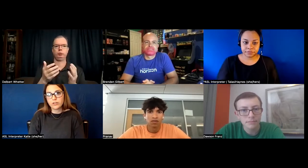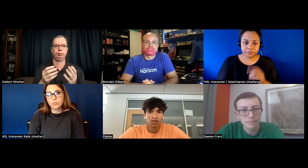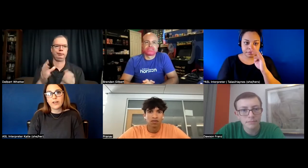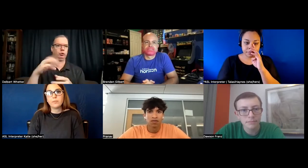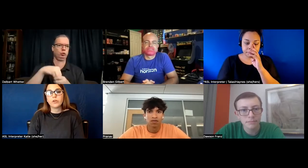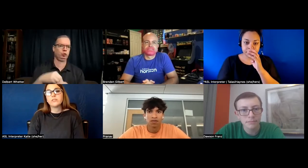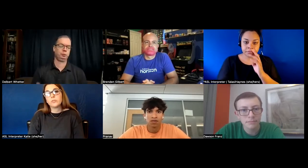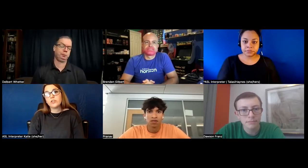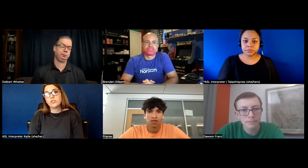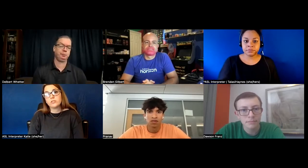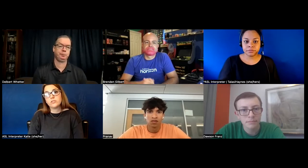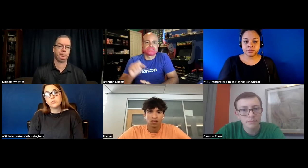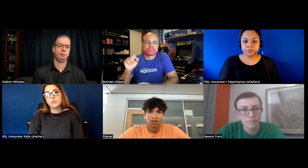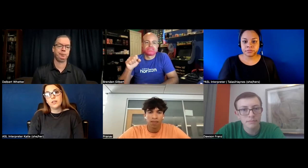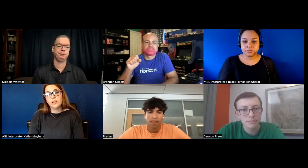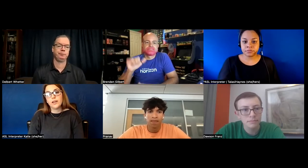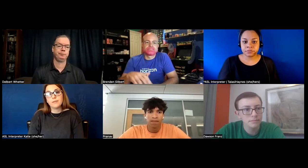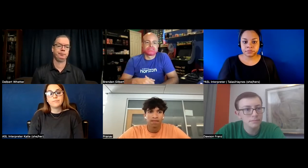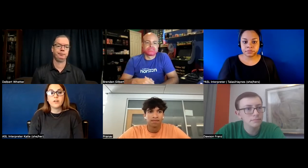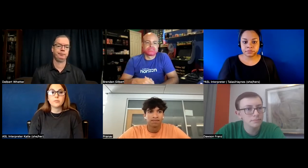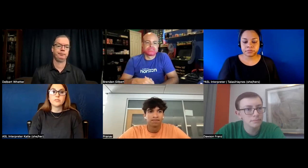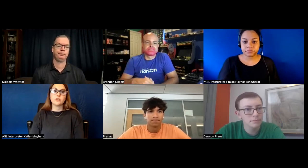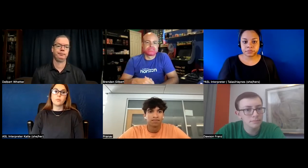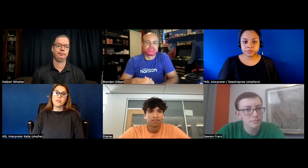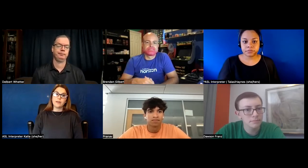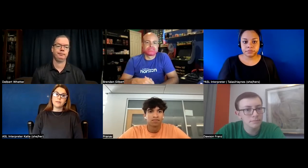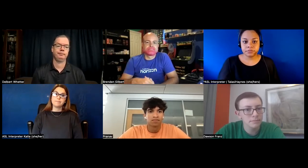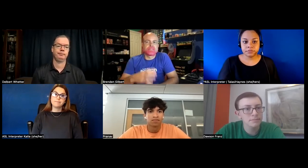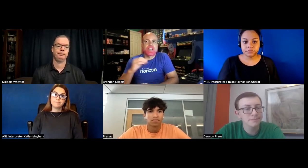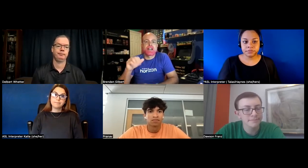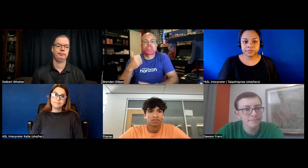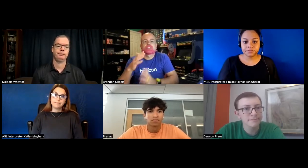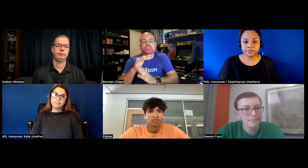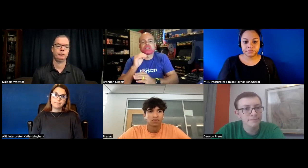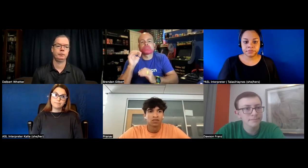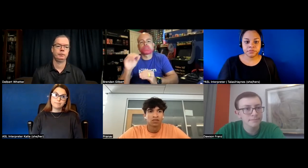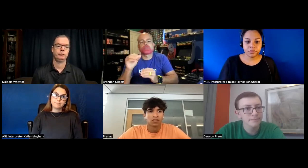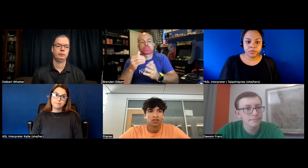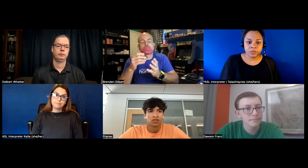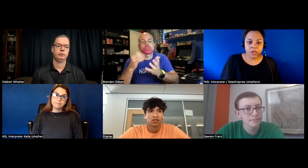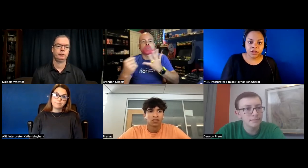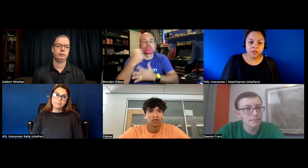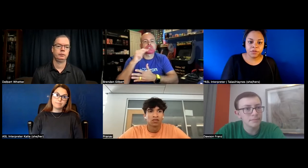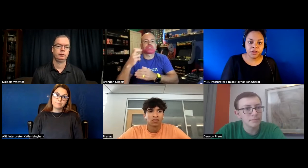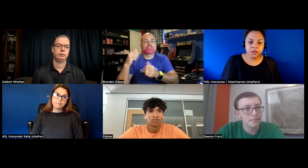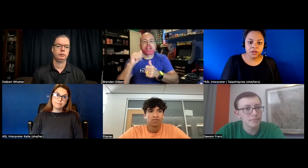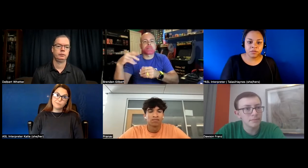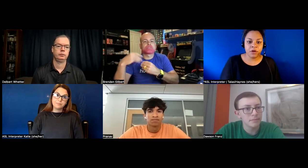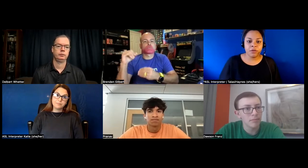to provide a bit more inspiration to the developers to incorporate that yeah another thing is um